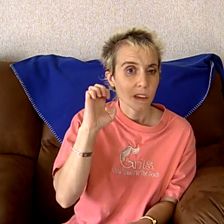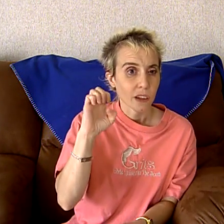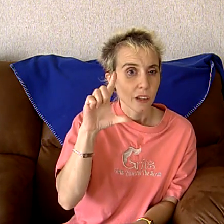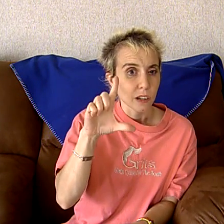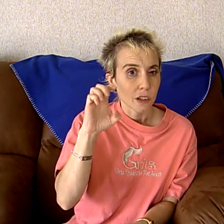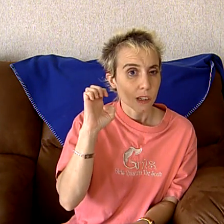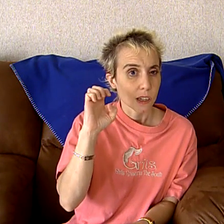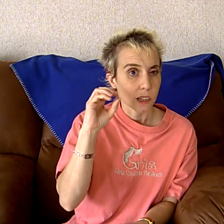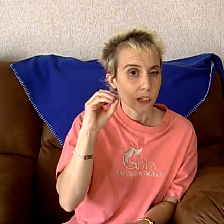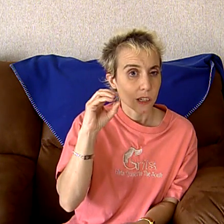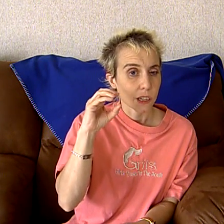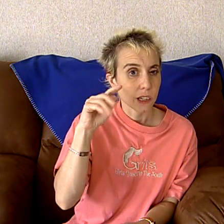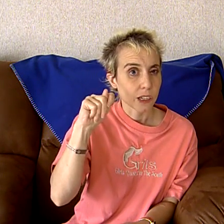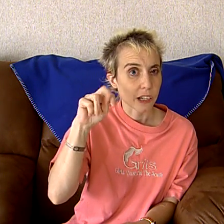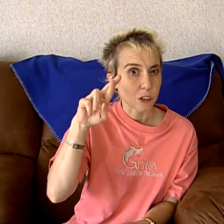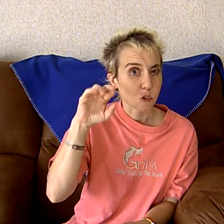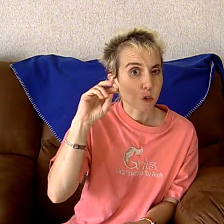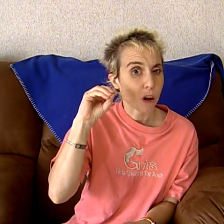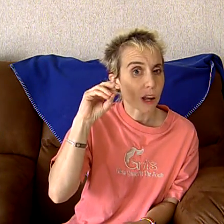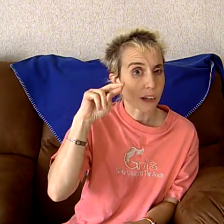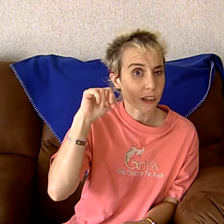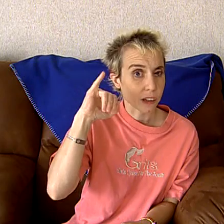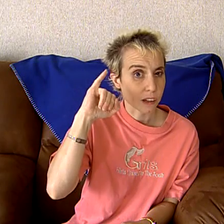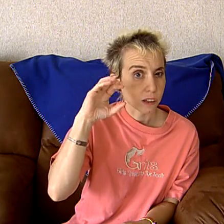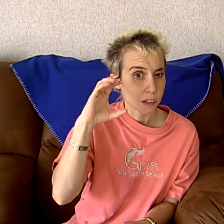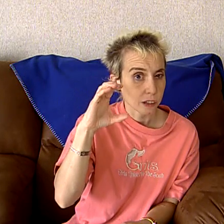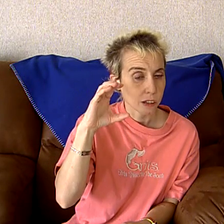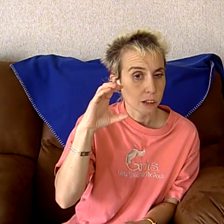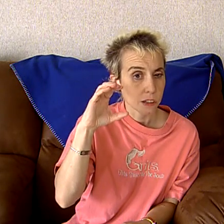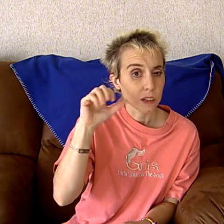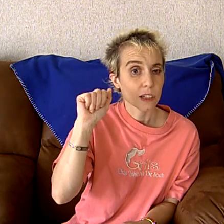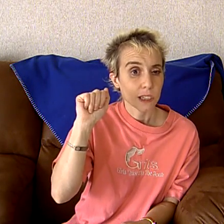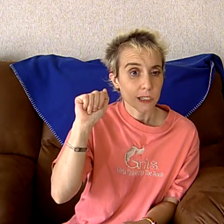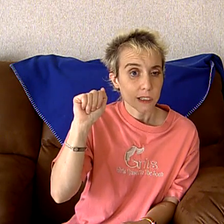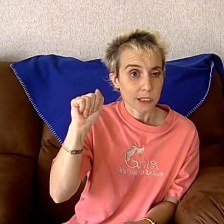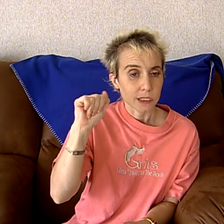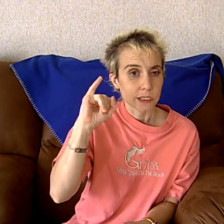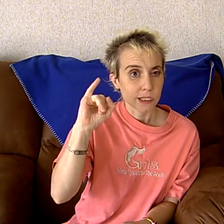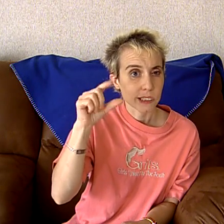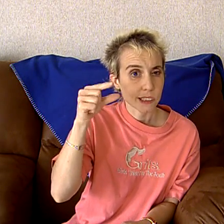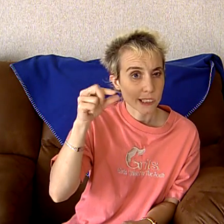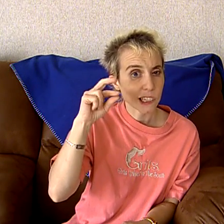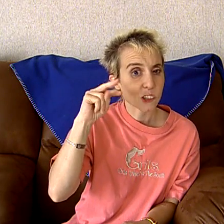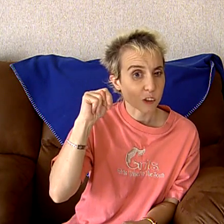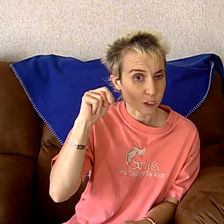electronic signals.